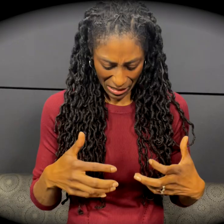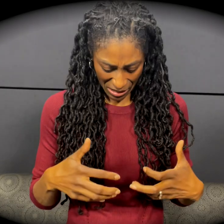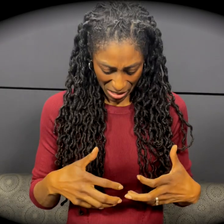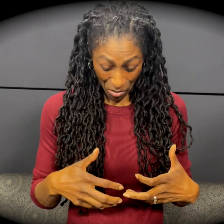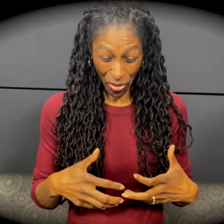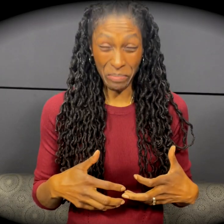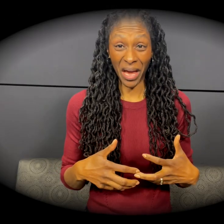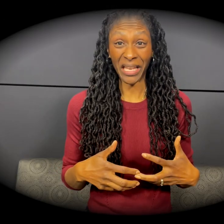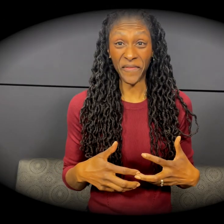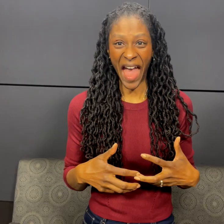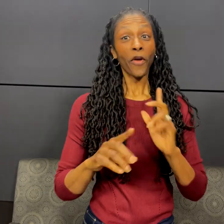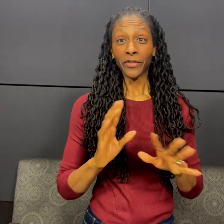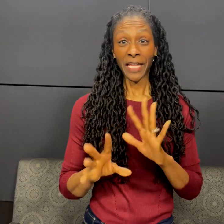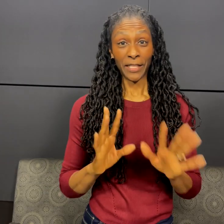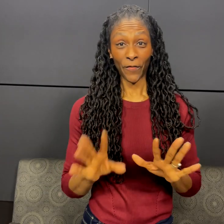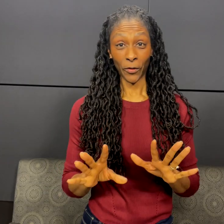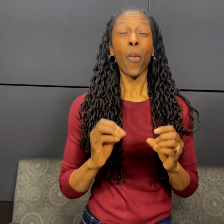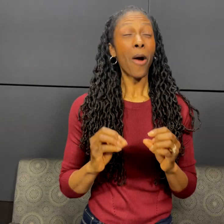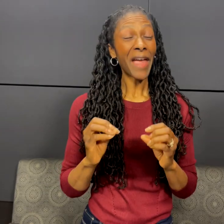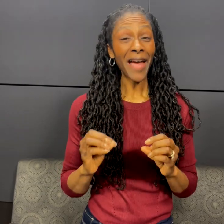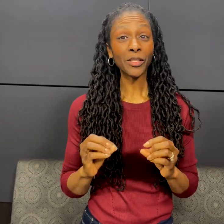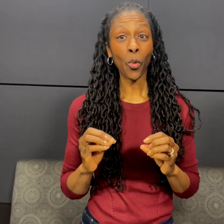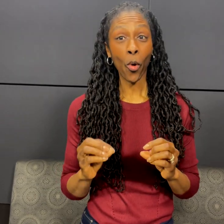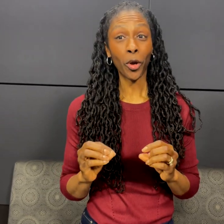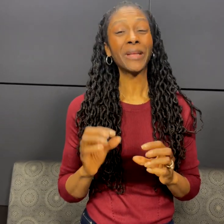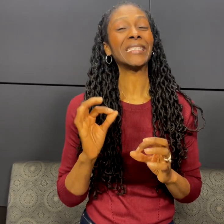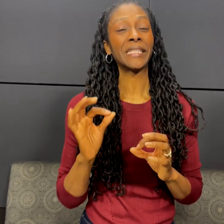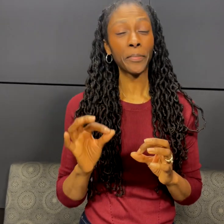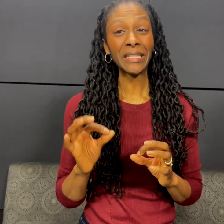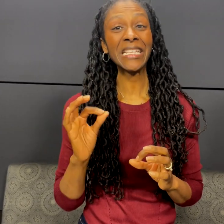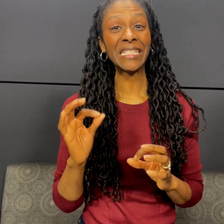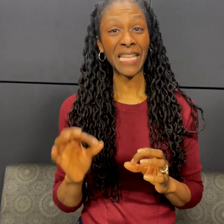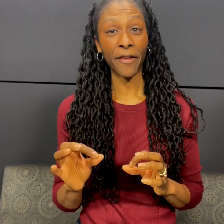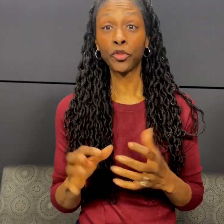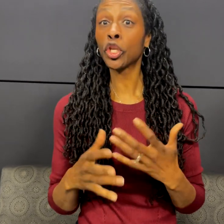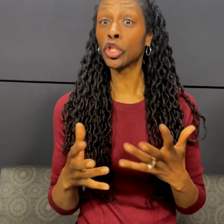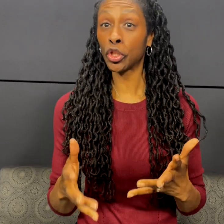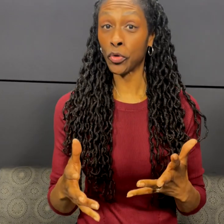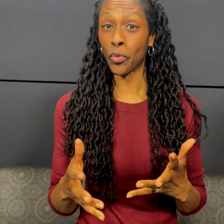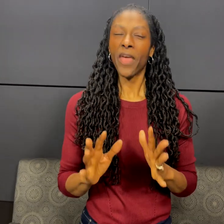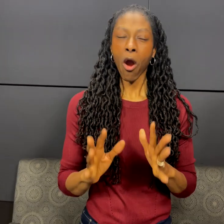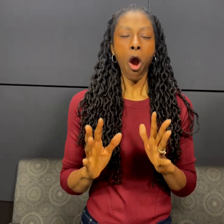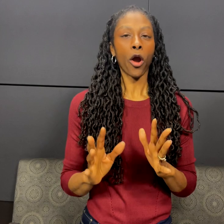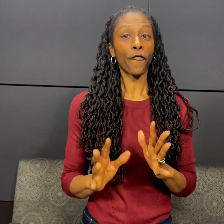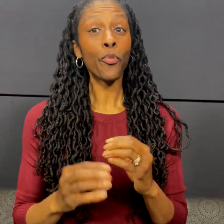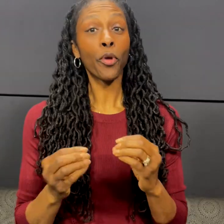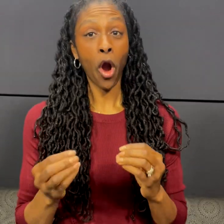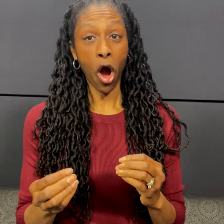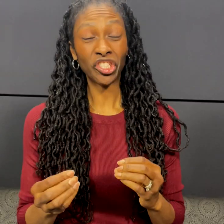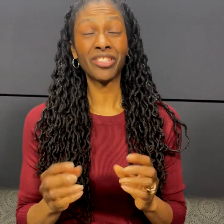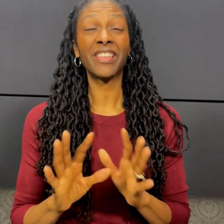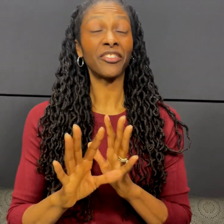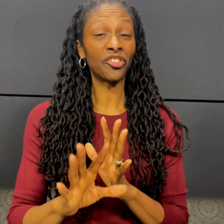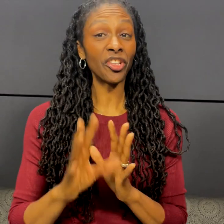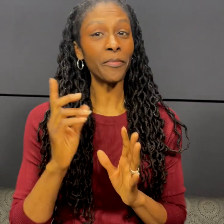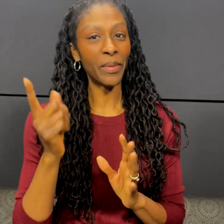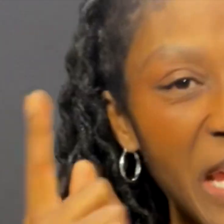stubborn belly fat. First things first, while castor oil is typically safe to consume, there are a few precautions that should be